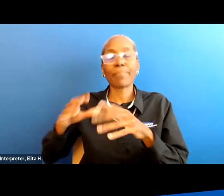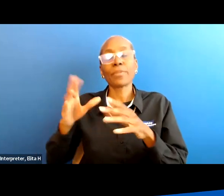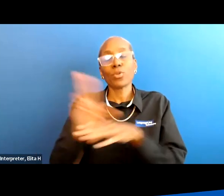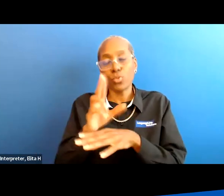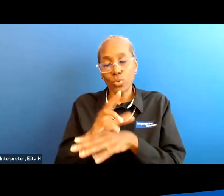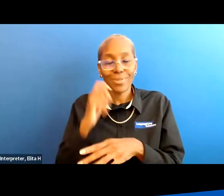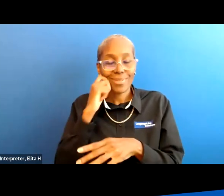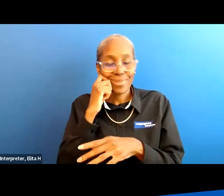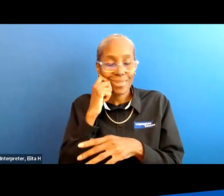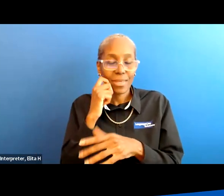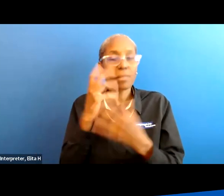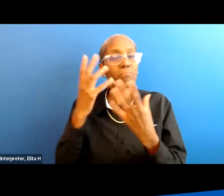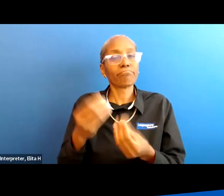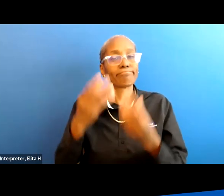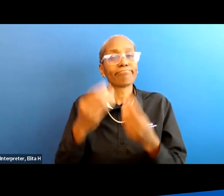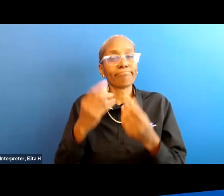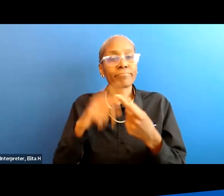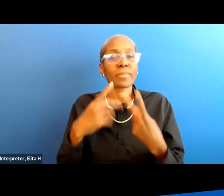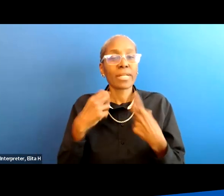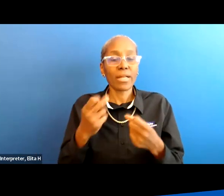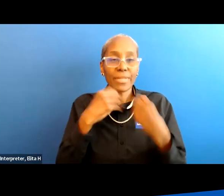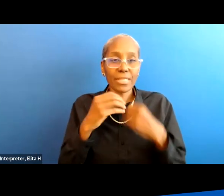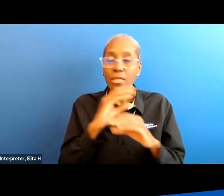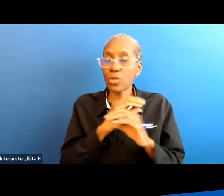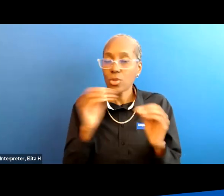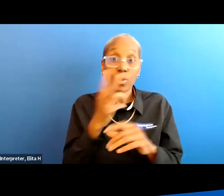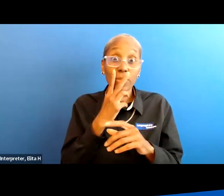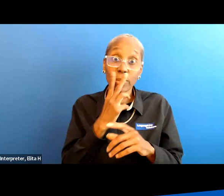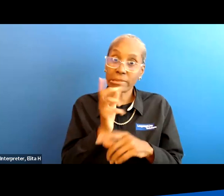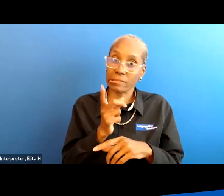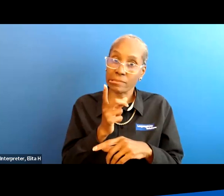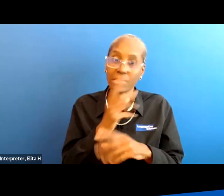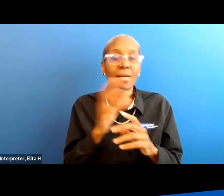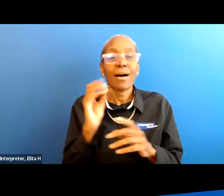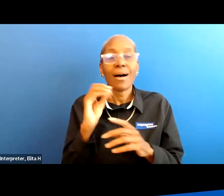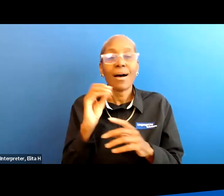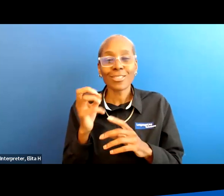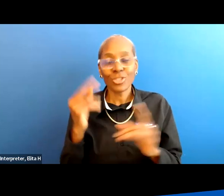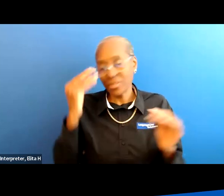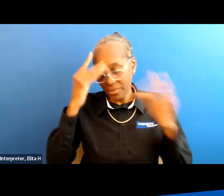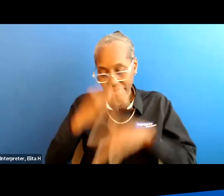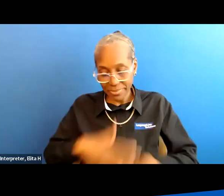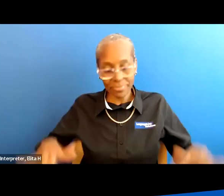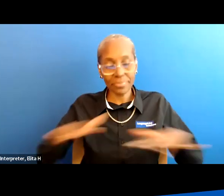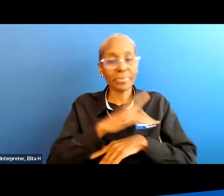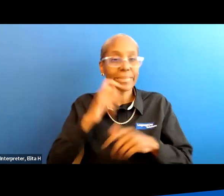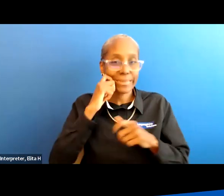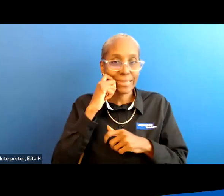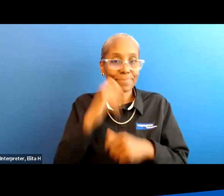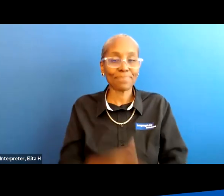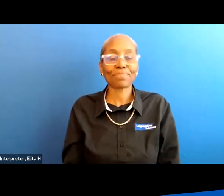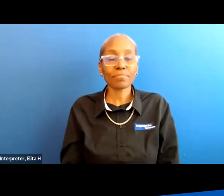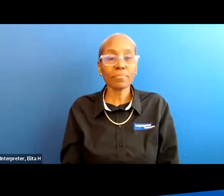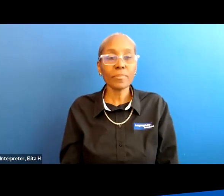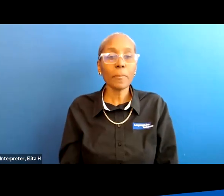your skin well hydrated you want a healthy diet no smoking you want the oxygen to get to your skin um and